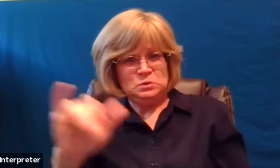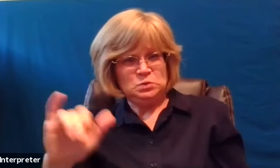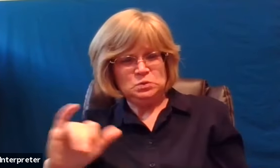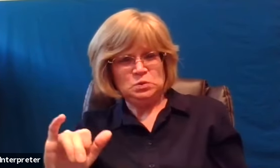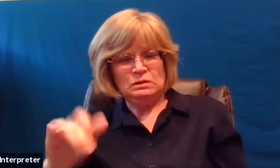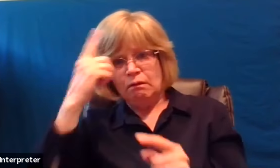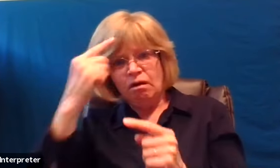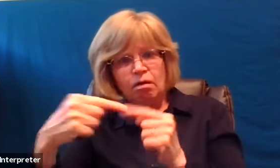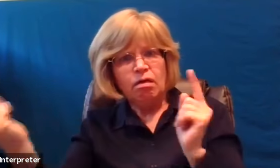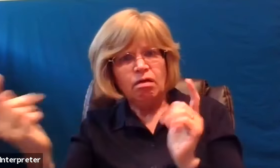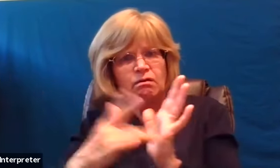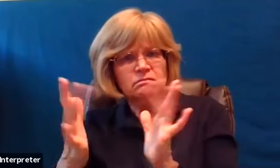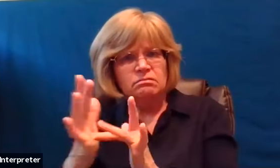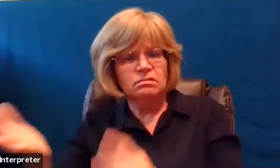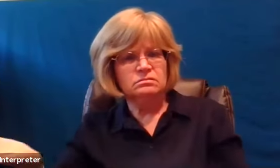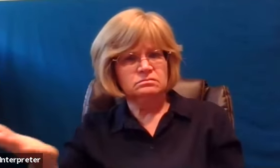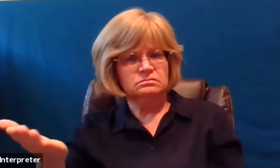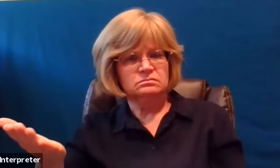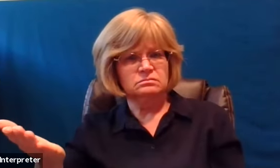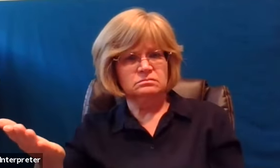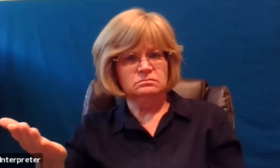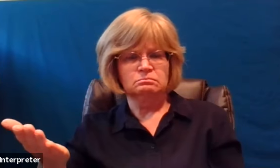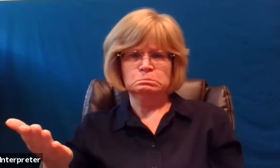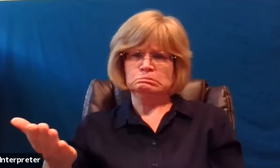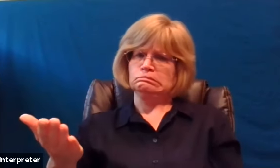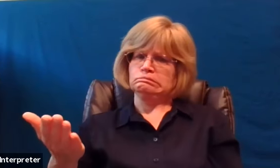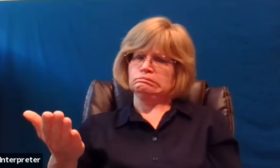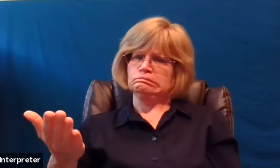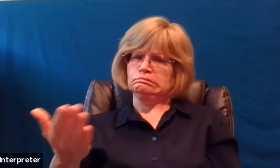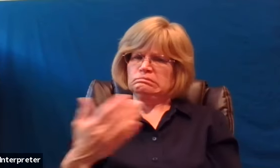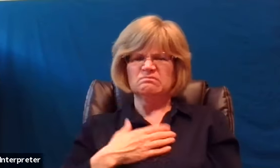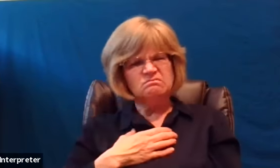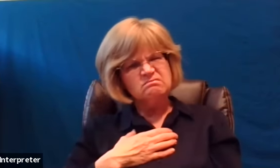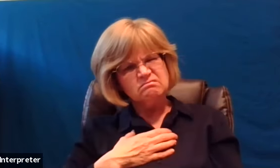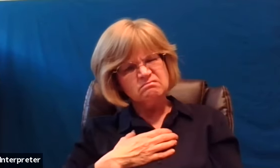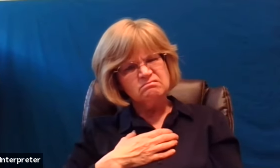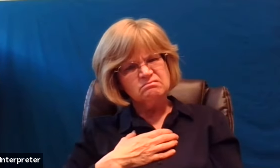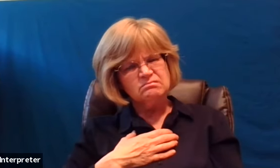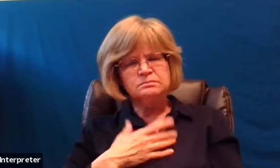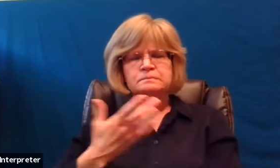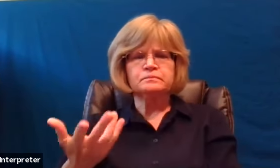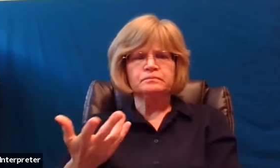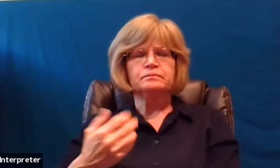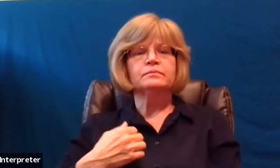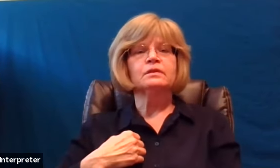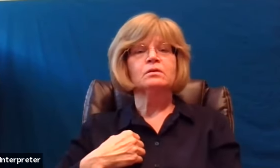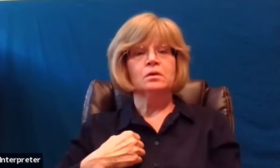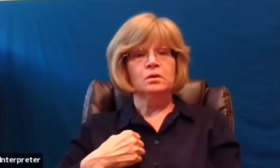said well that poses a dilemma for me so uh i consulted other